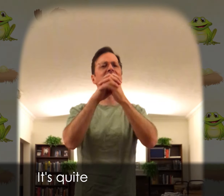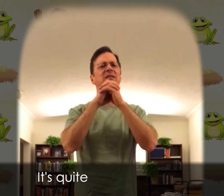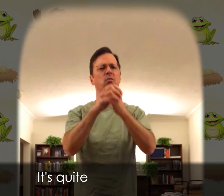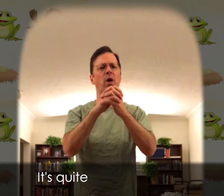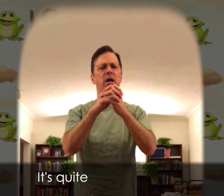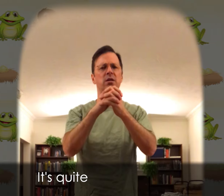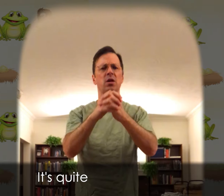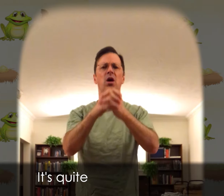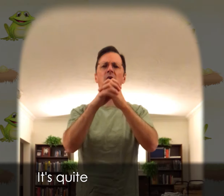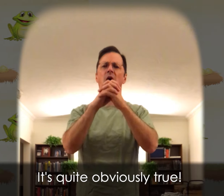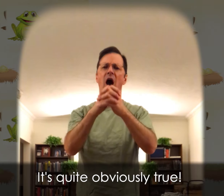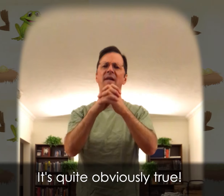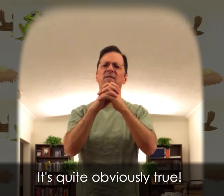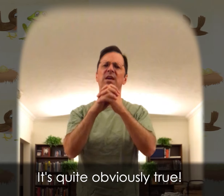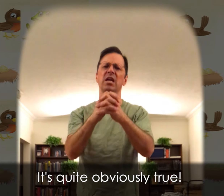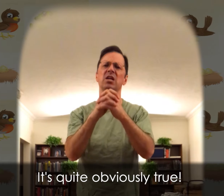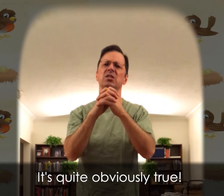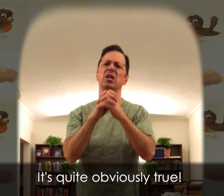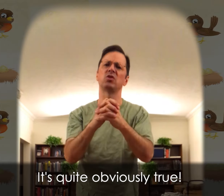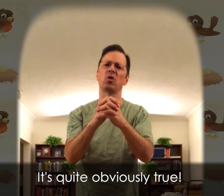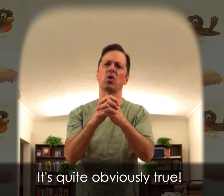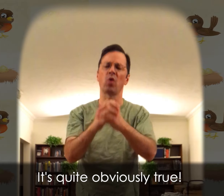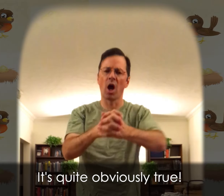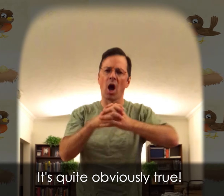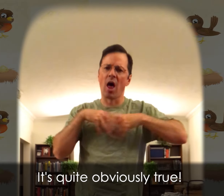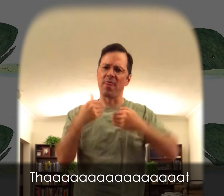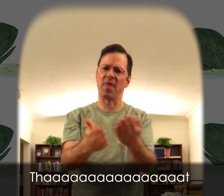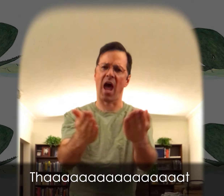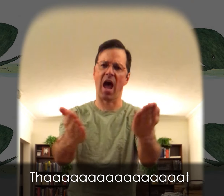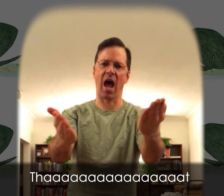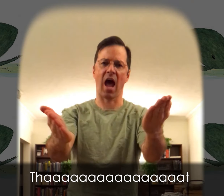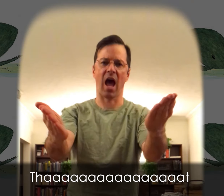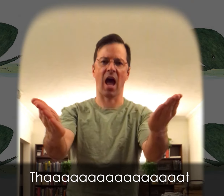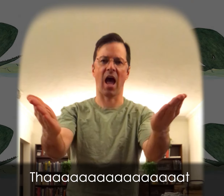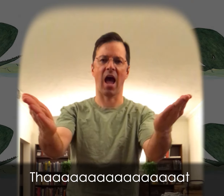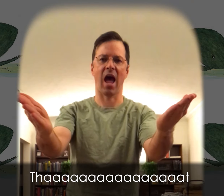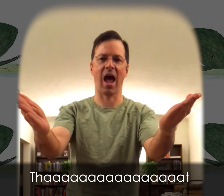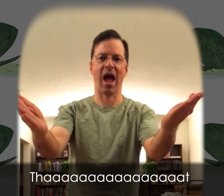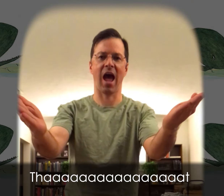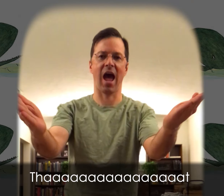It's quite obviously true that